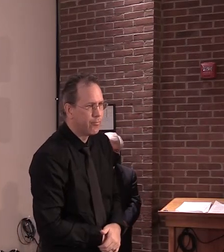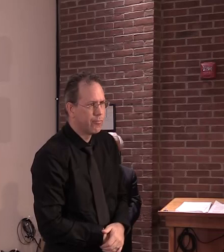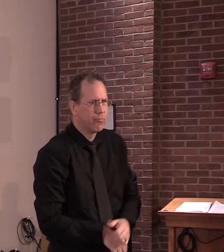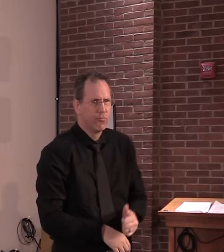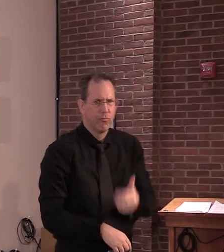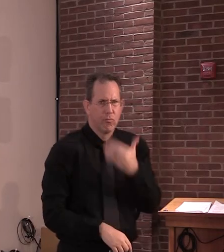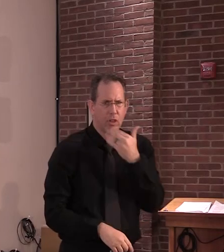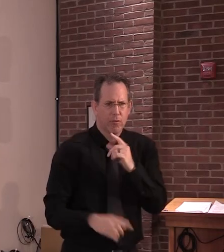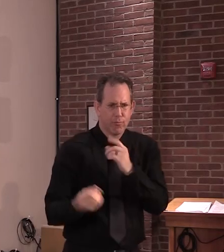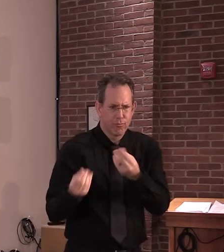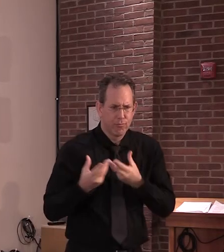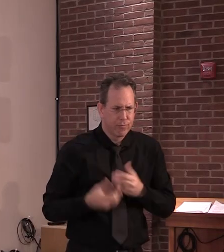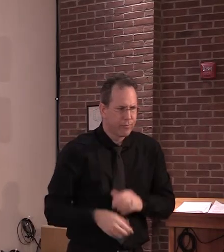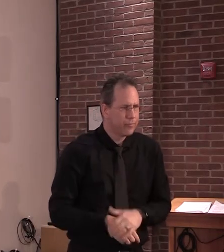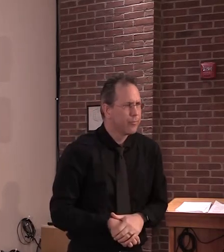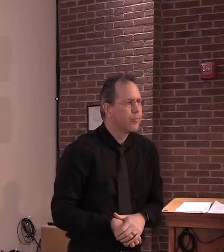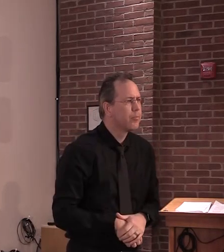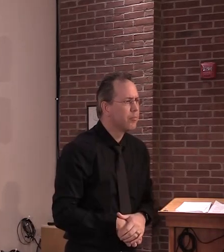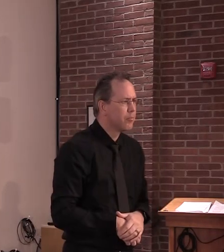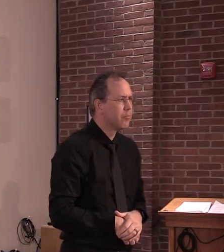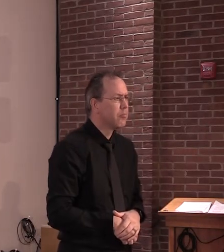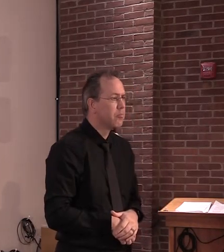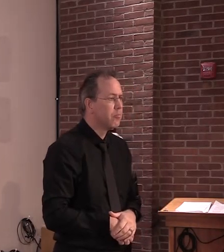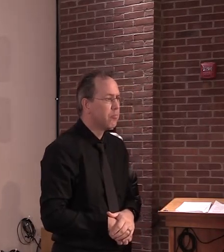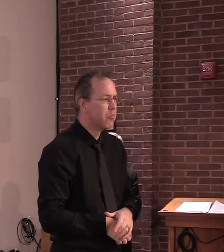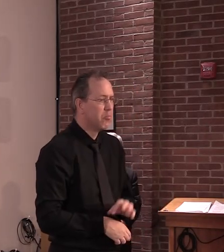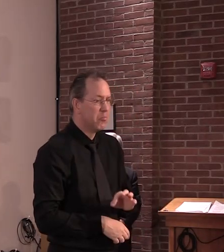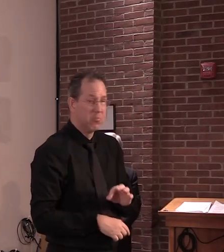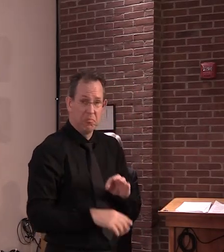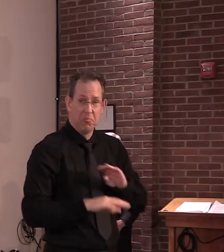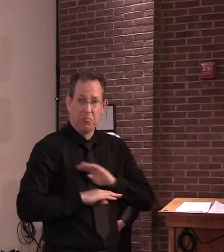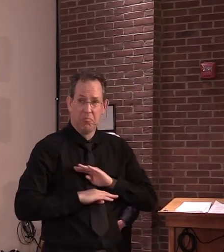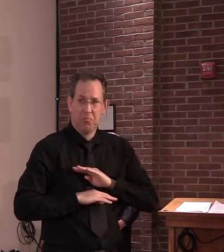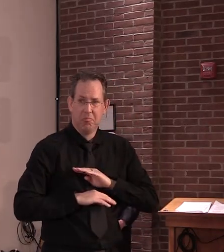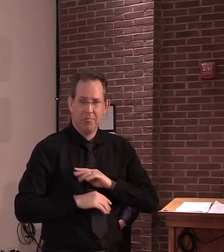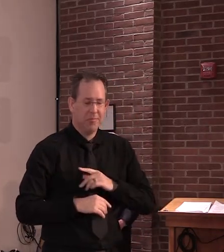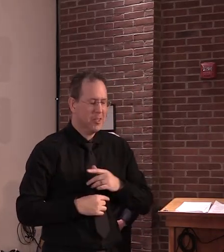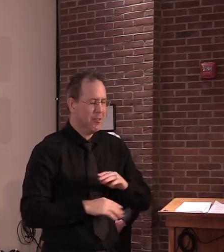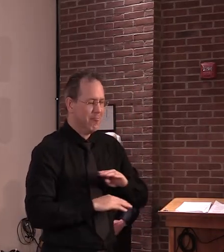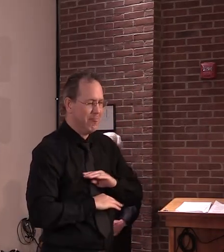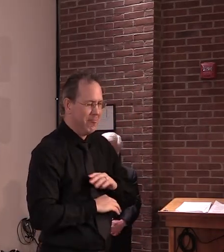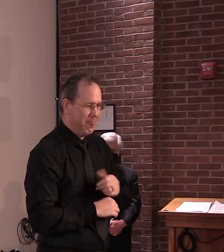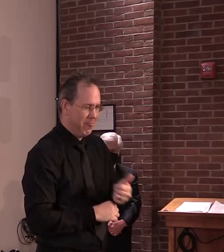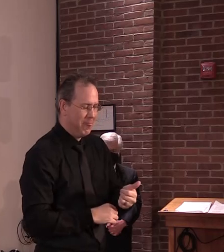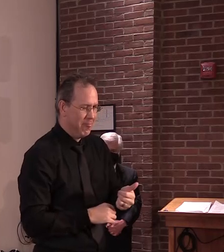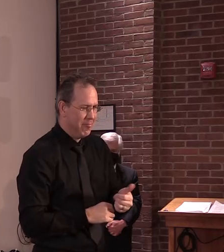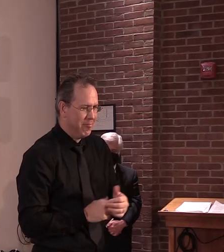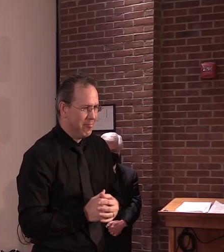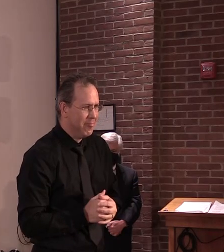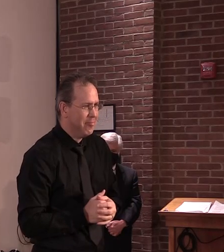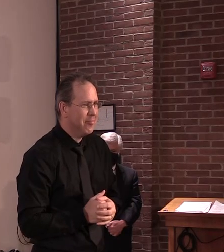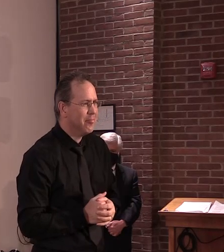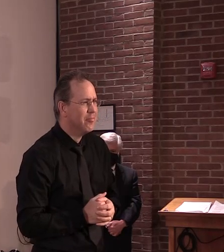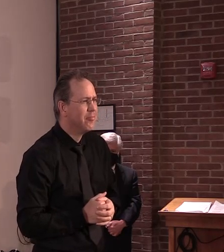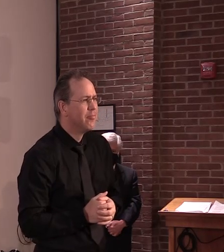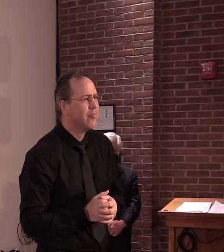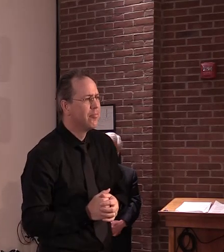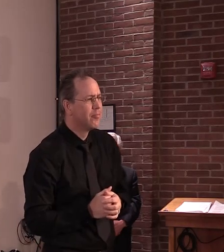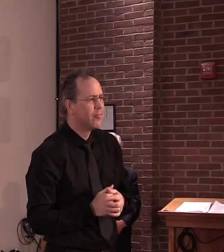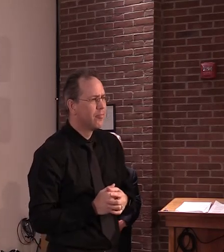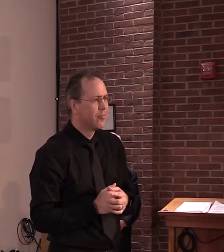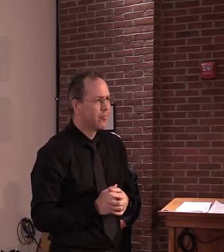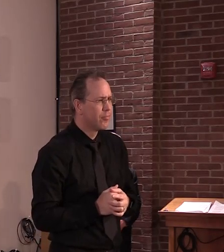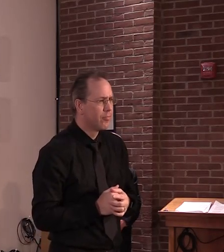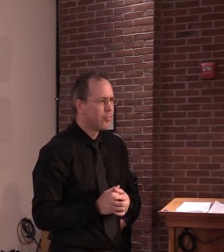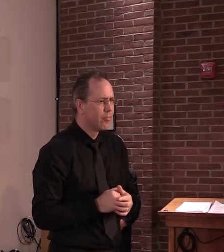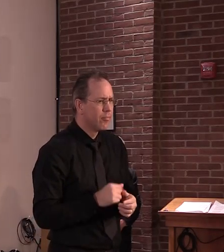I think that's enough to absorb for right now. Thank you very much, Doctor. All right, we're going to go back to Greg from the County Courier.